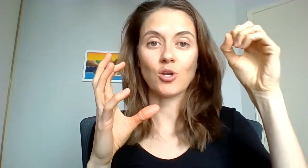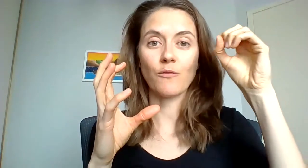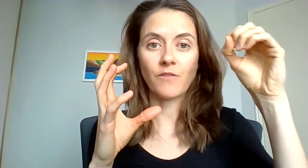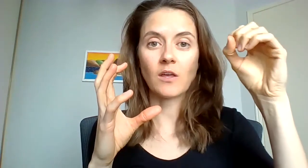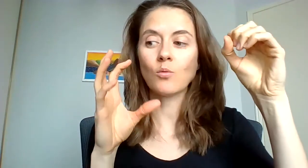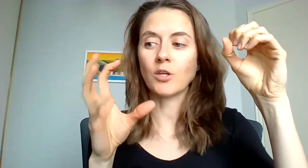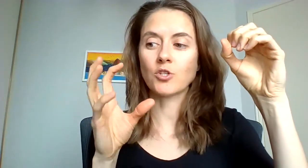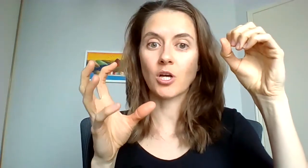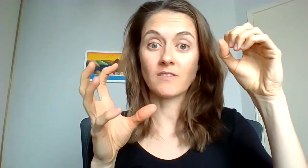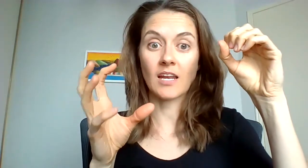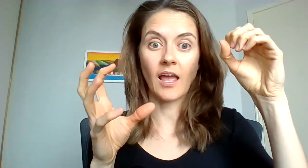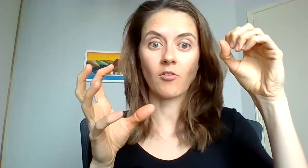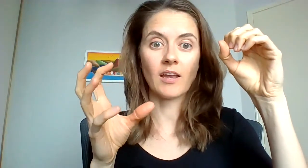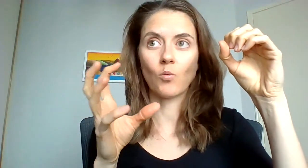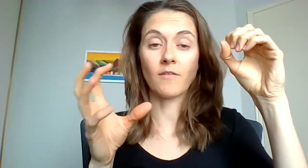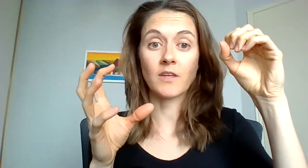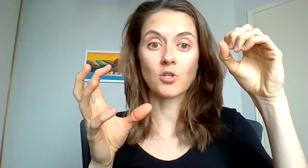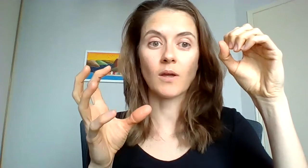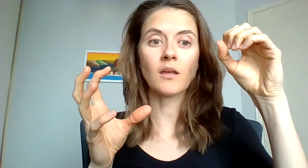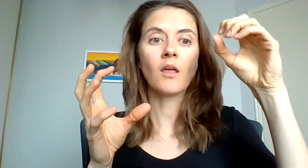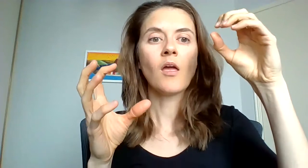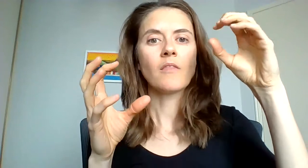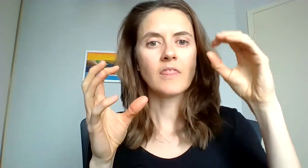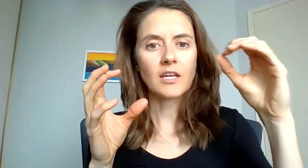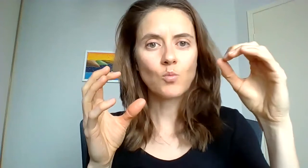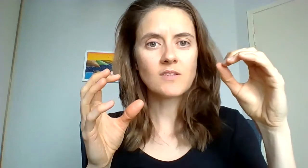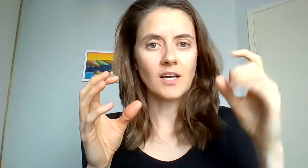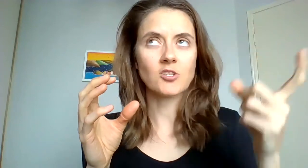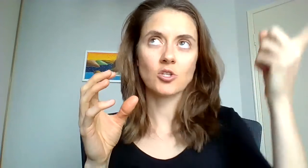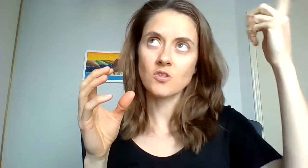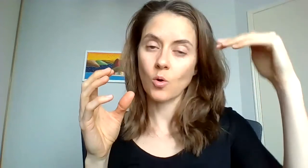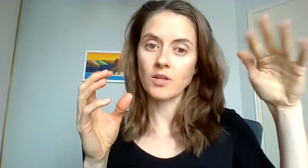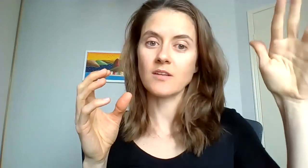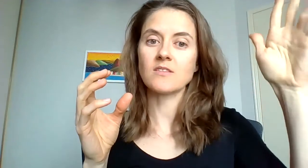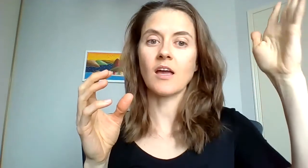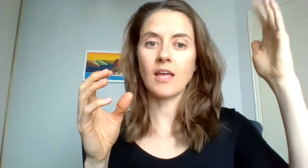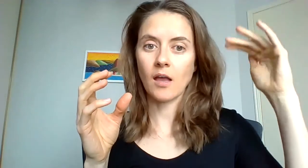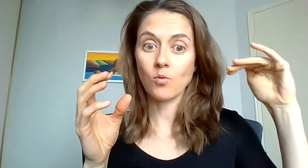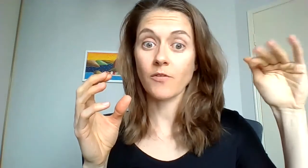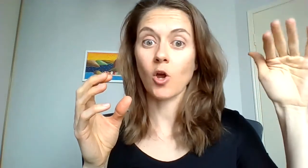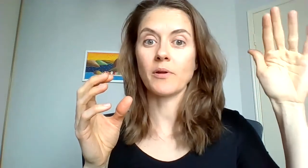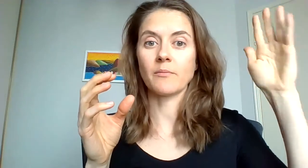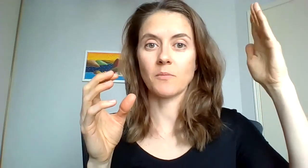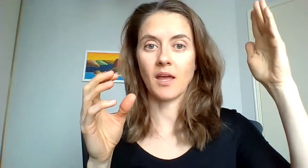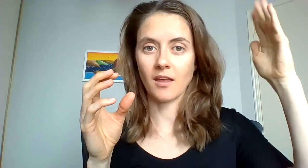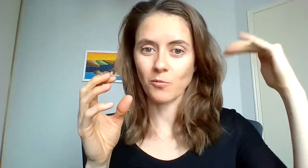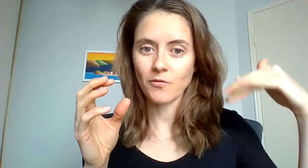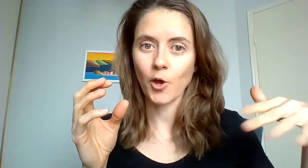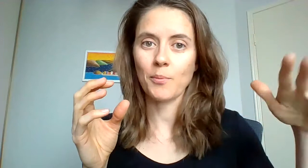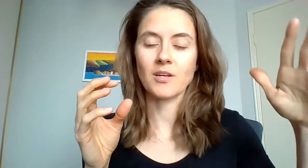do you feel when your child is getting angry and whatever they're doing, then we start to just call it in and say okay, what if I opened up to my anger, what if I opened